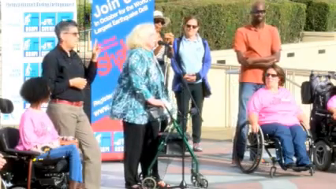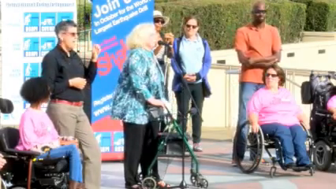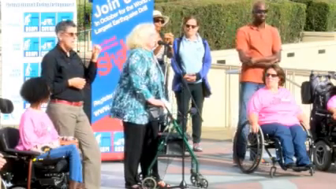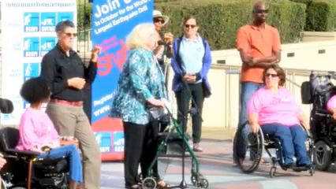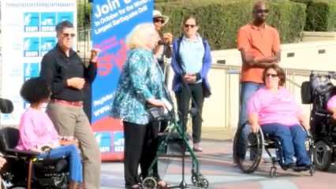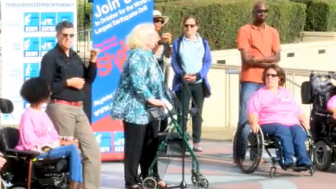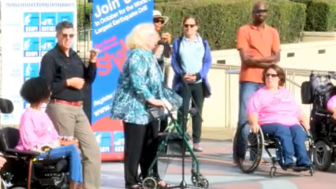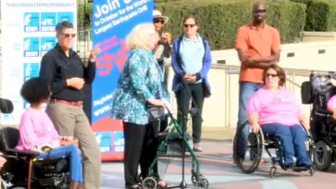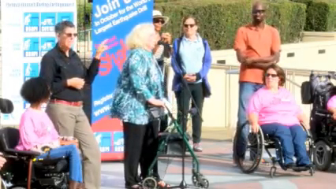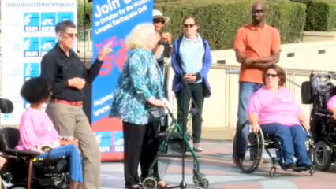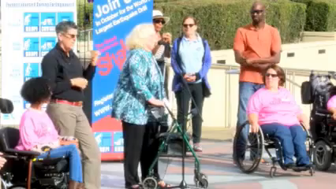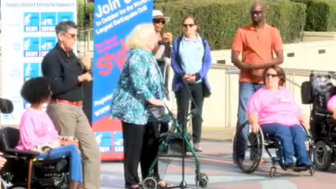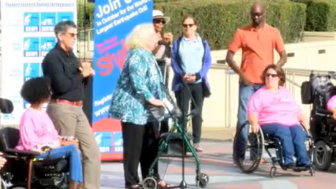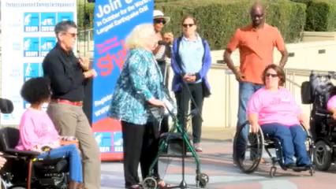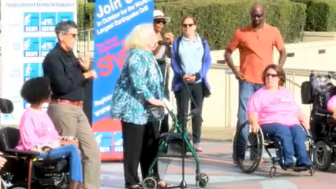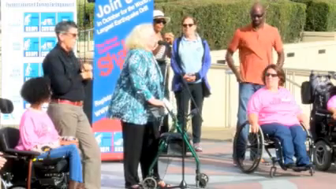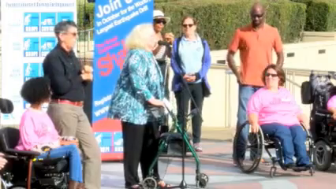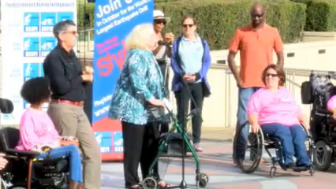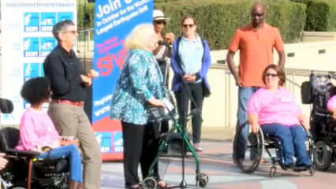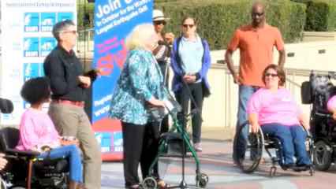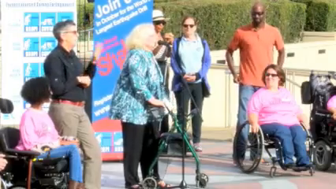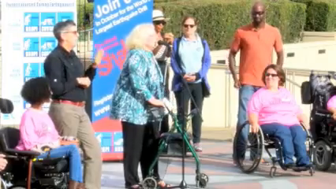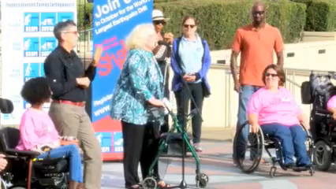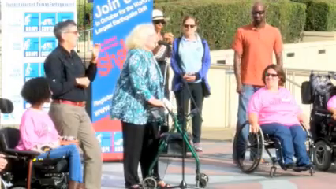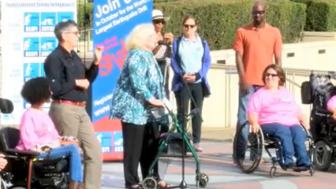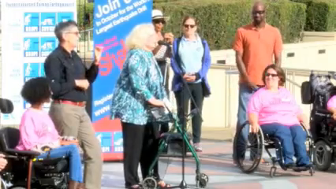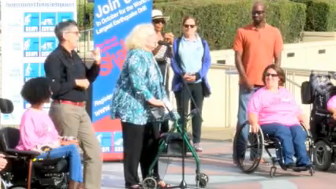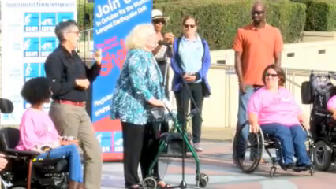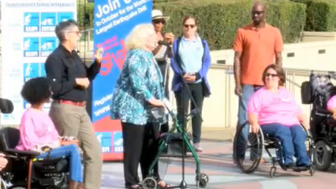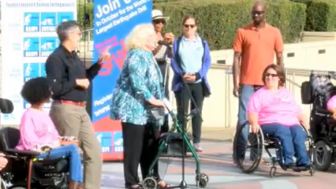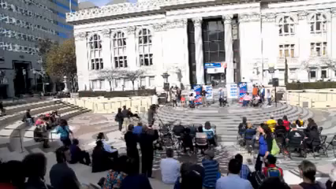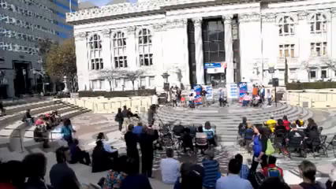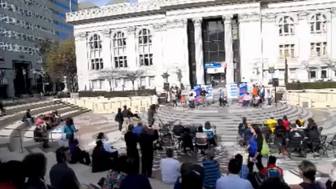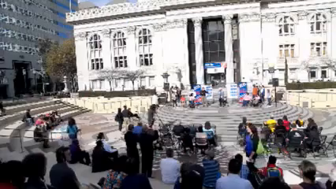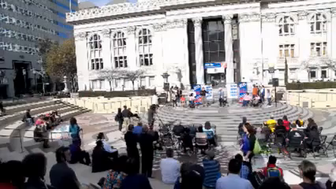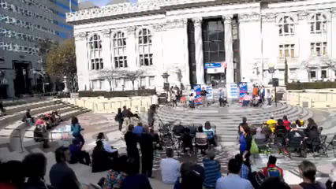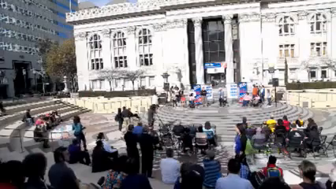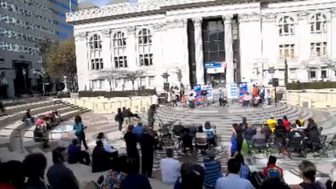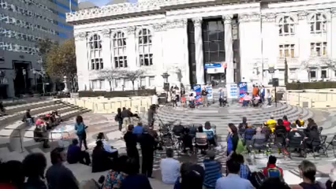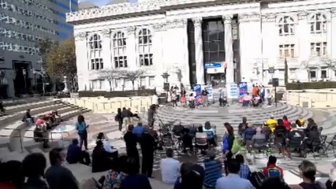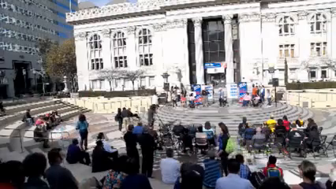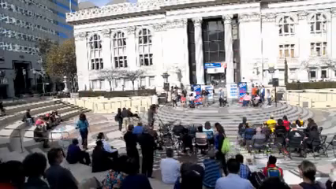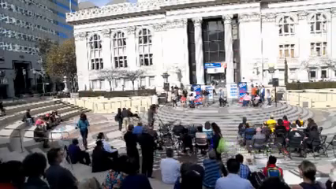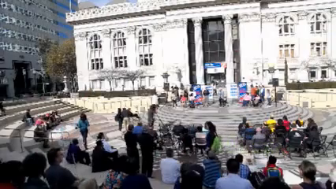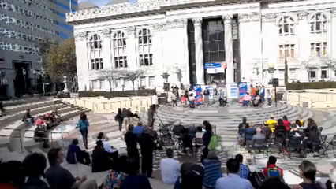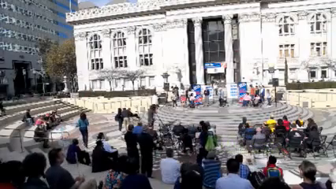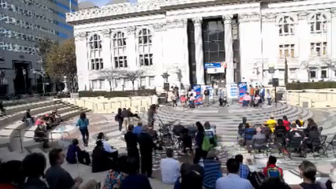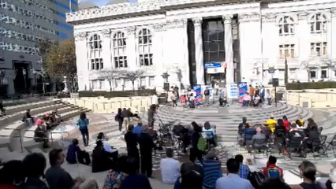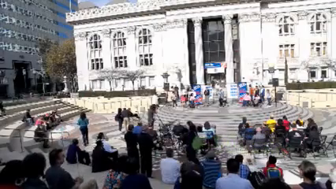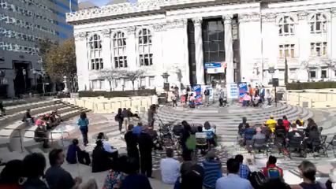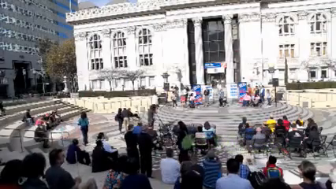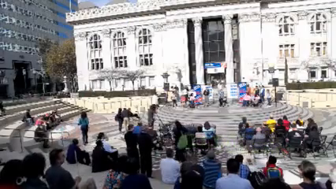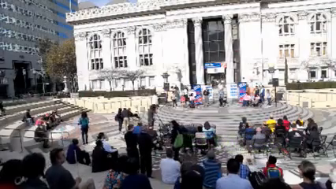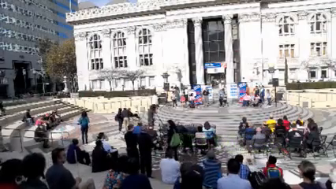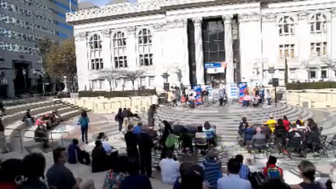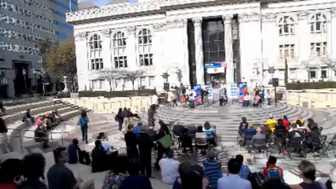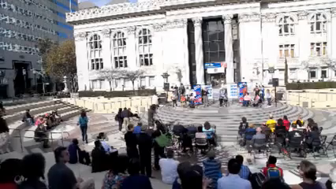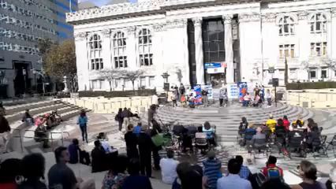is from Berkeley CIL, to introduce his team. Brandon Young. Thank you.